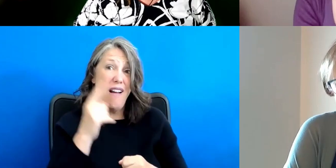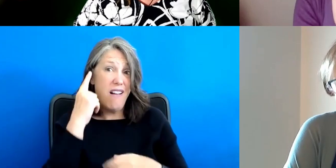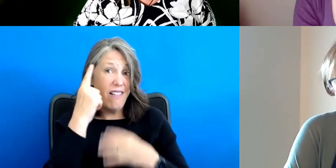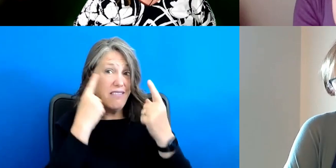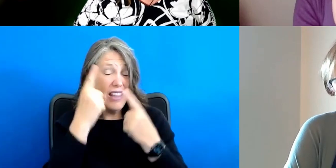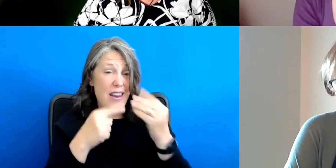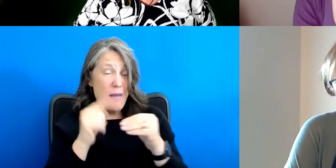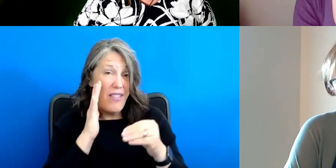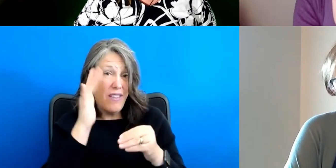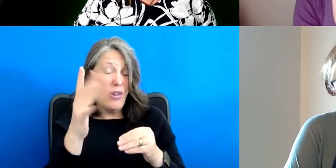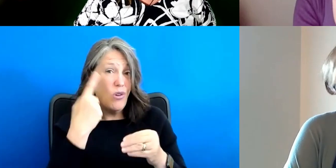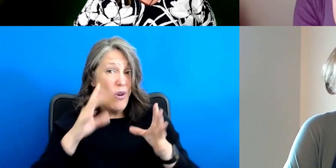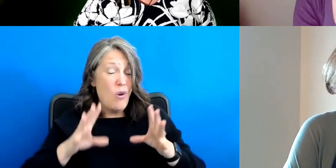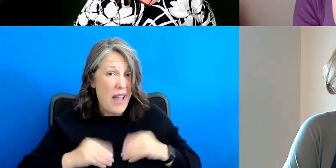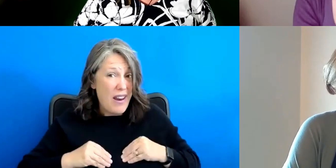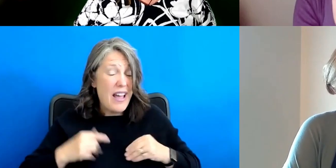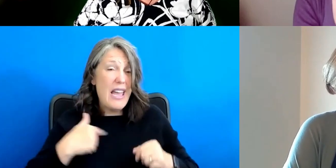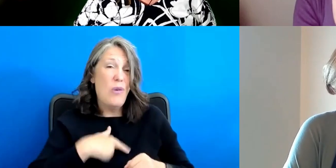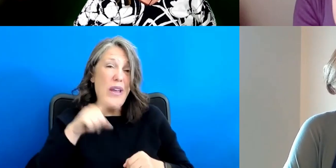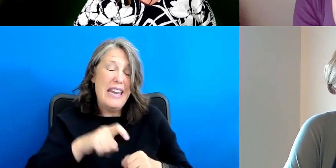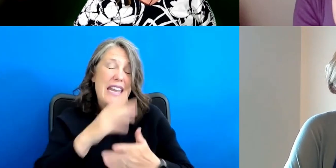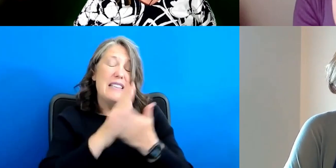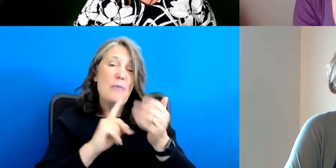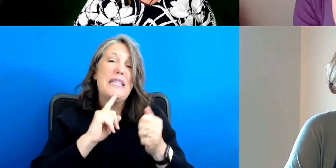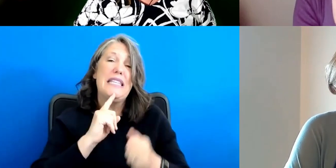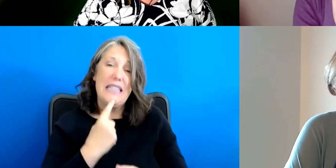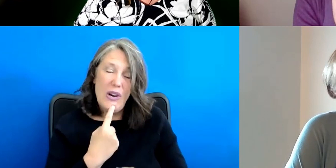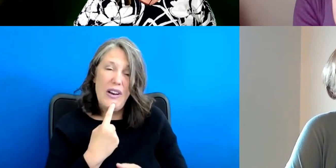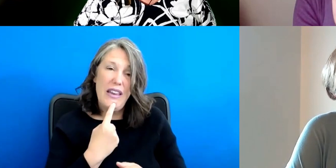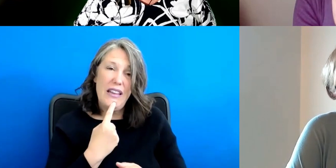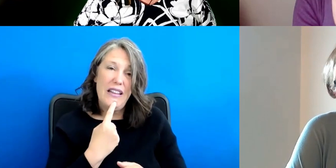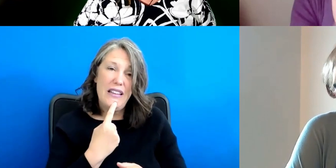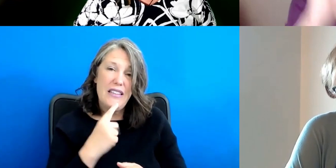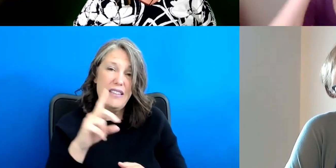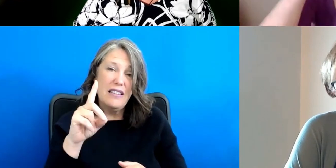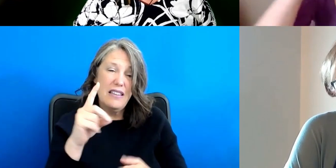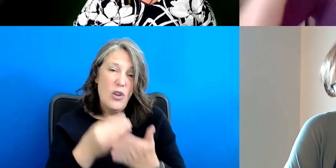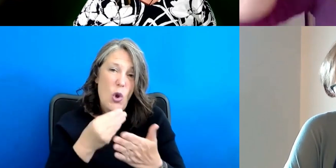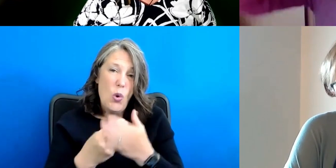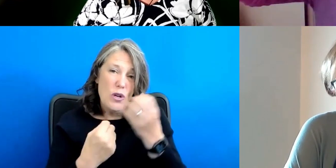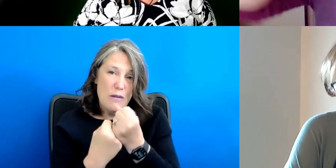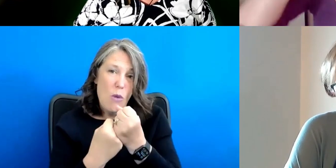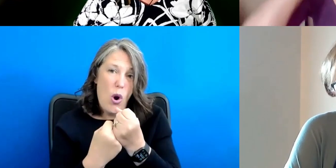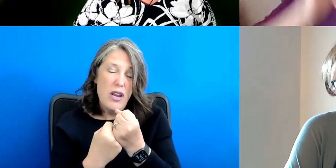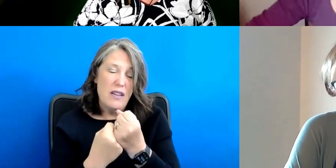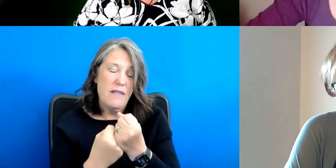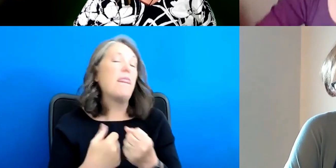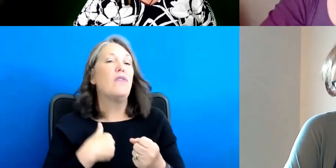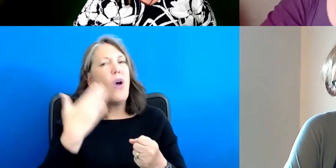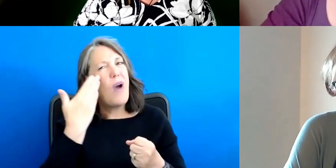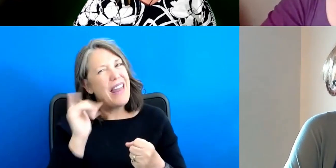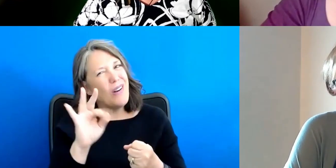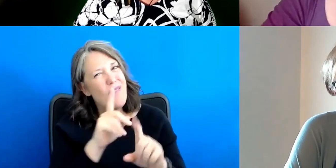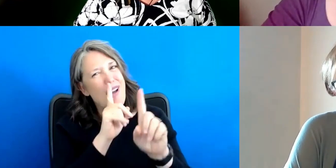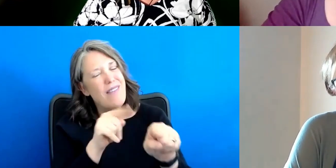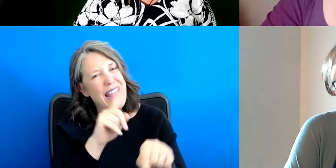of, of ratifying, we're going to need some serious, um, donor support. Um, so I don't know if I've answered